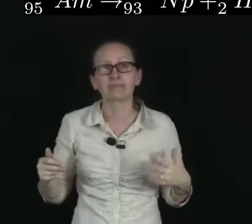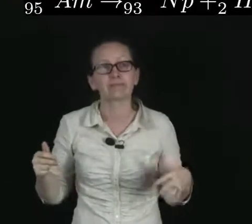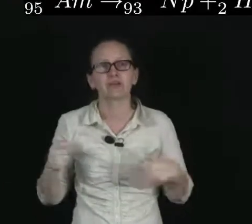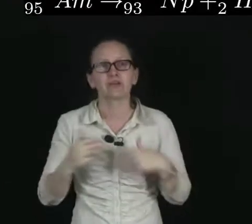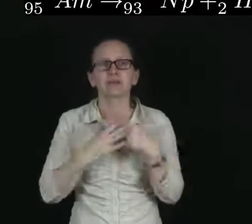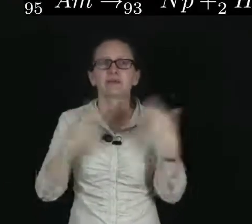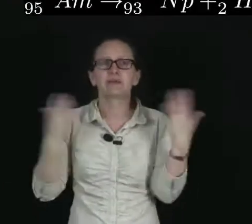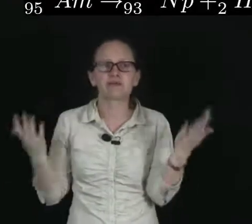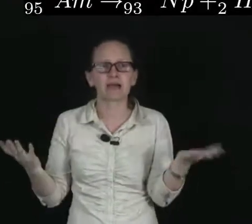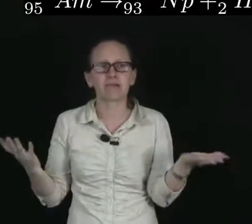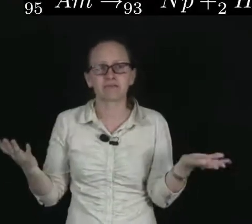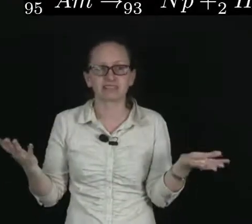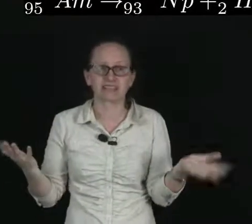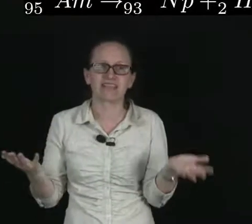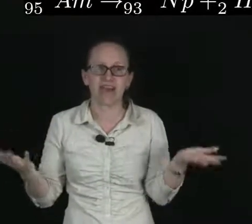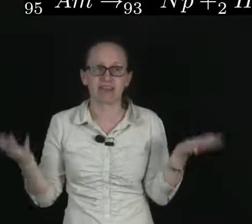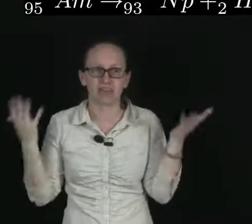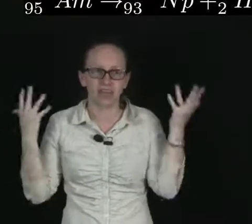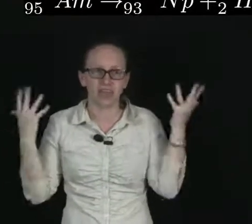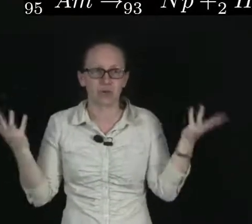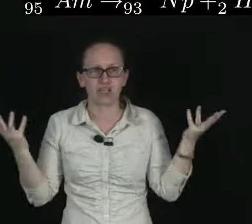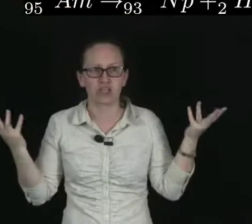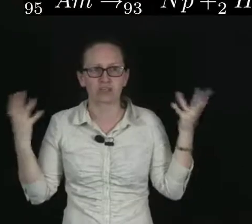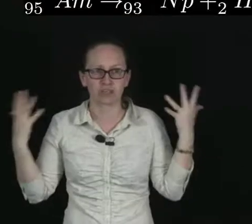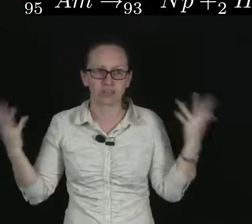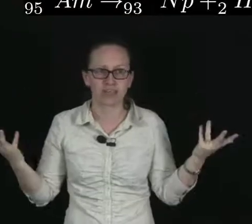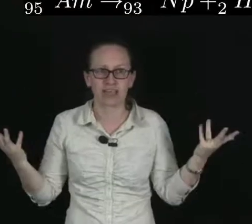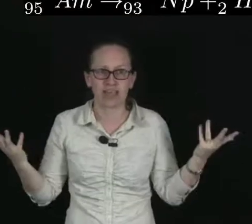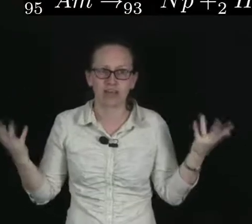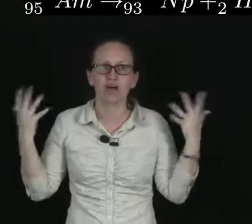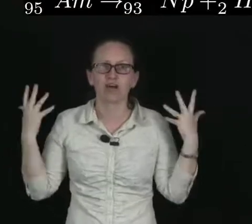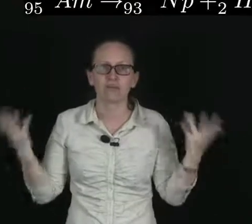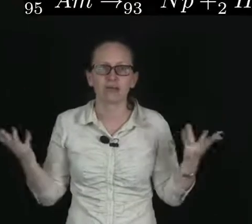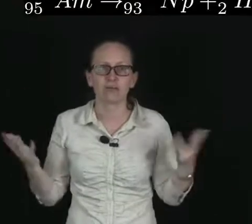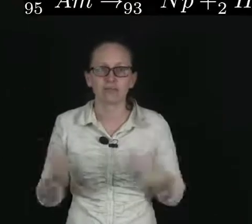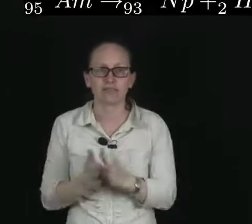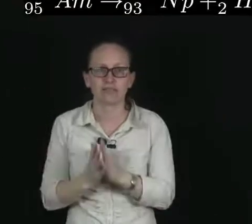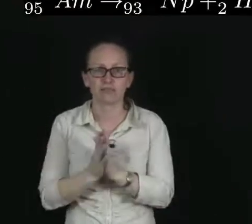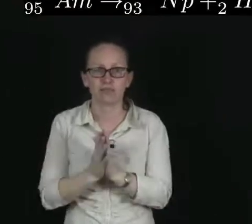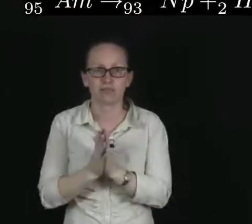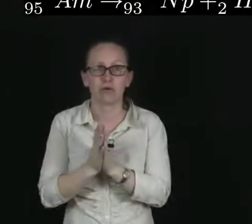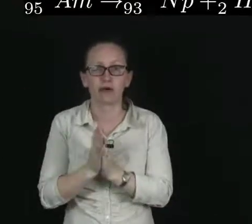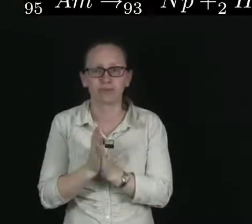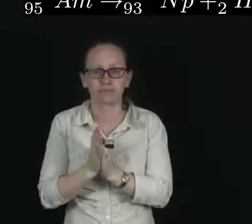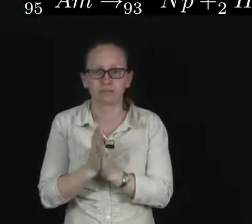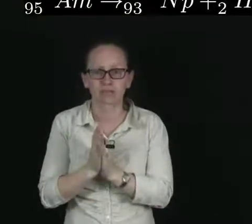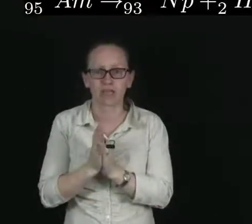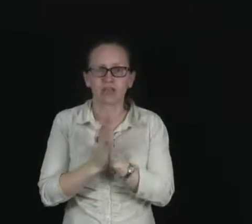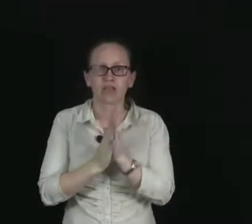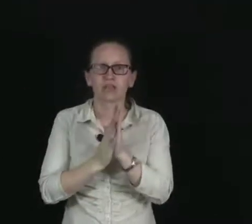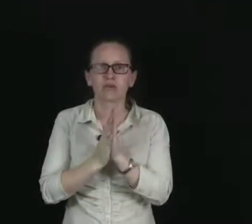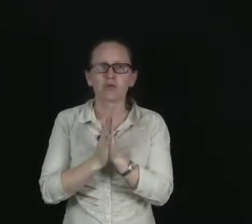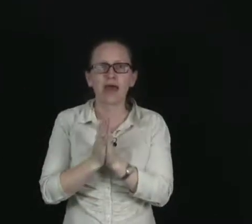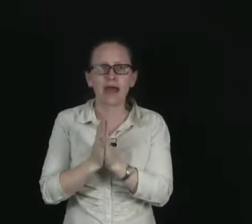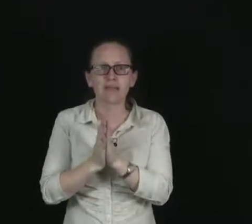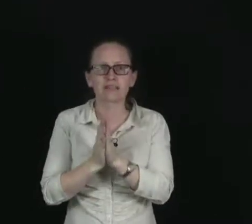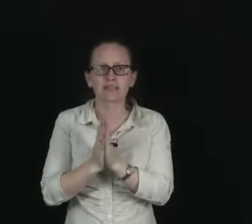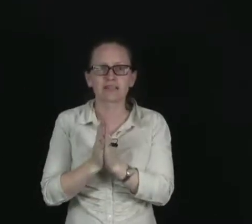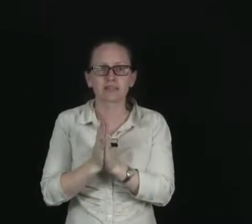So now we've written down the equation for the decay of americium-241. So what happens in the